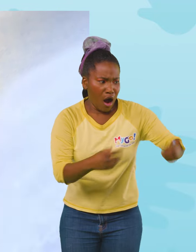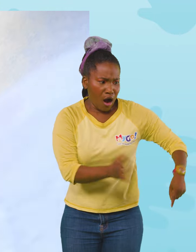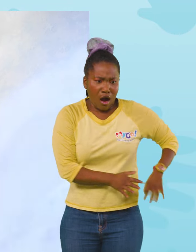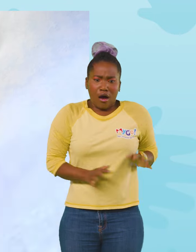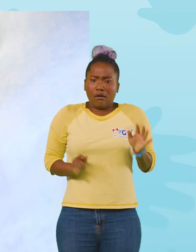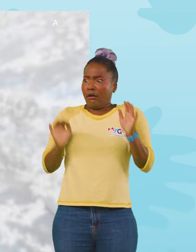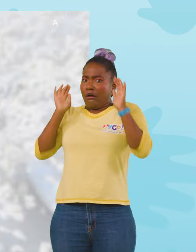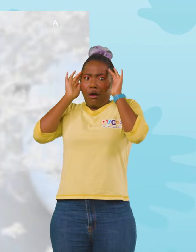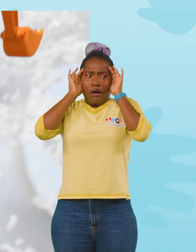Woo!